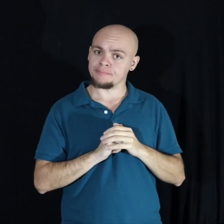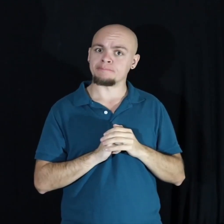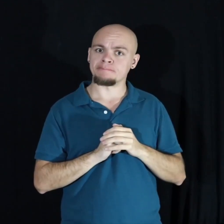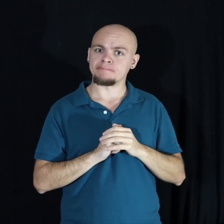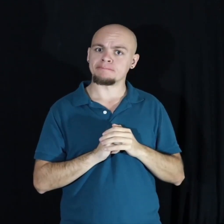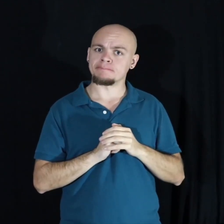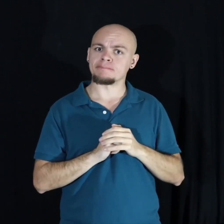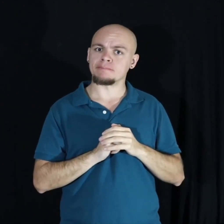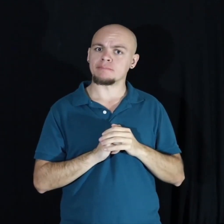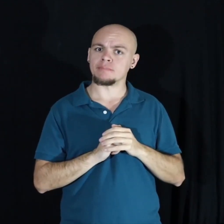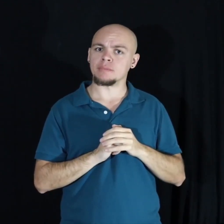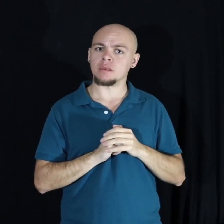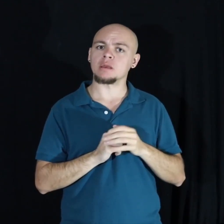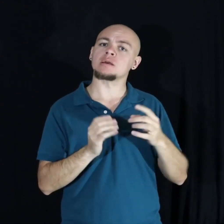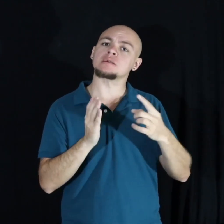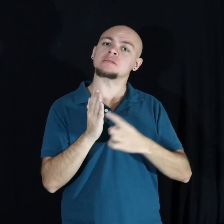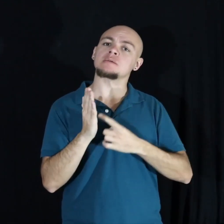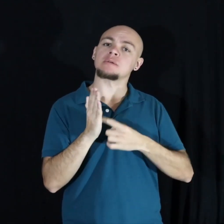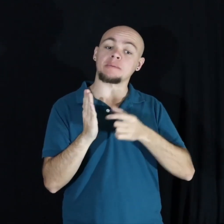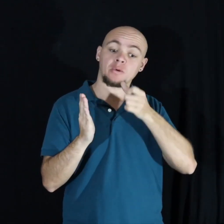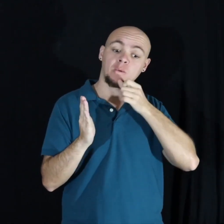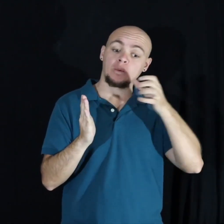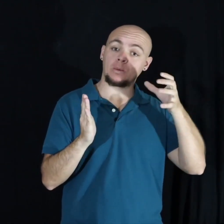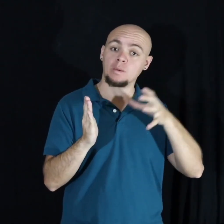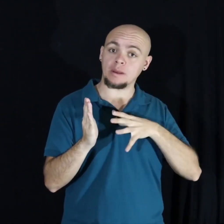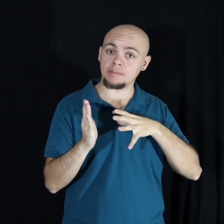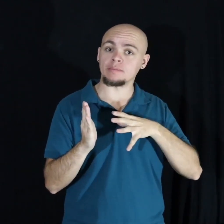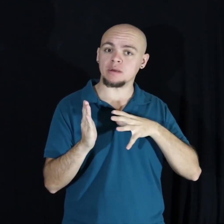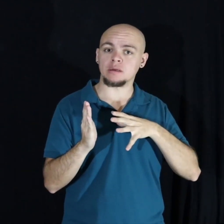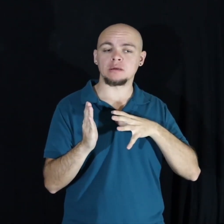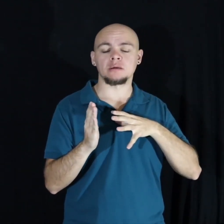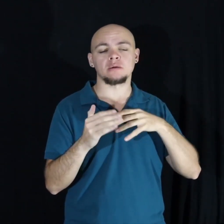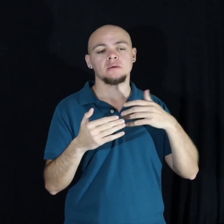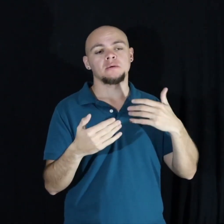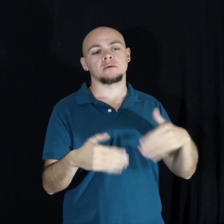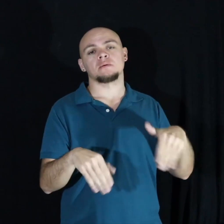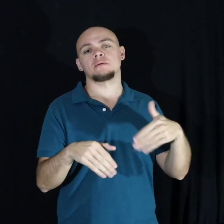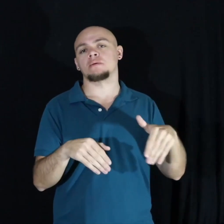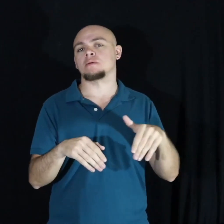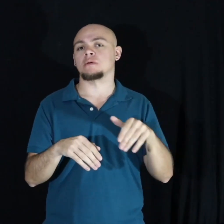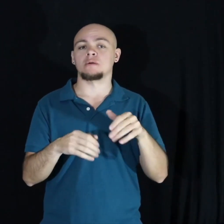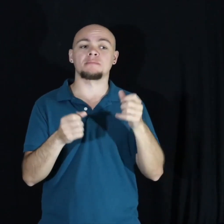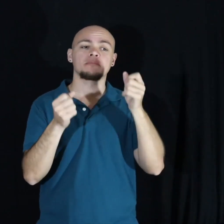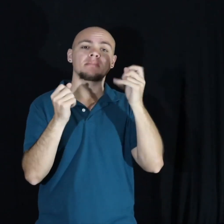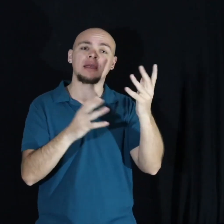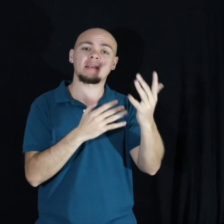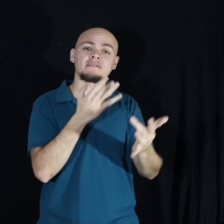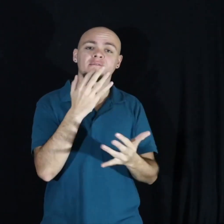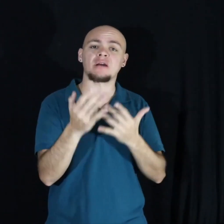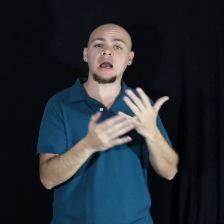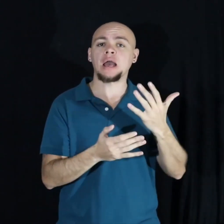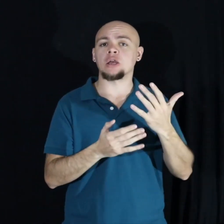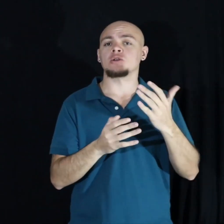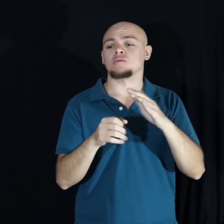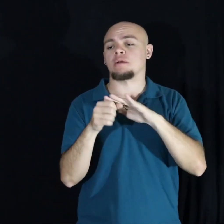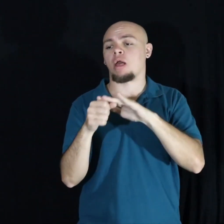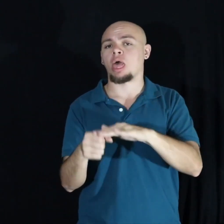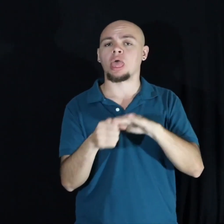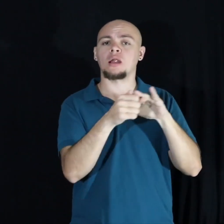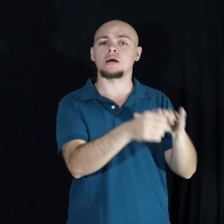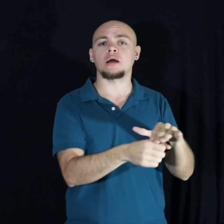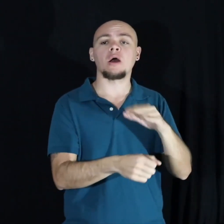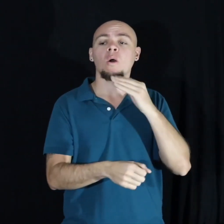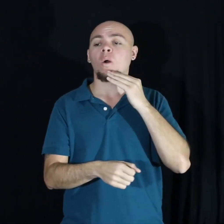Sometimes, as women, we are putting out so many fires at home with children and